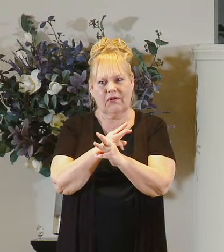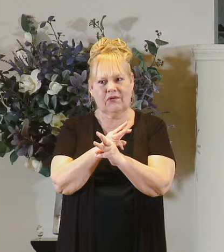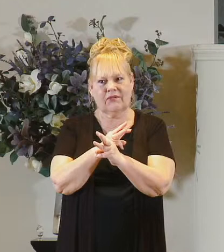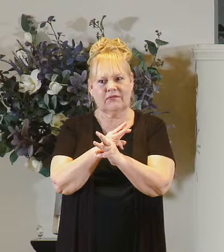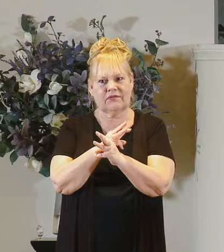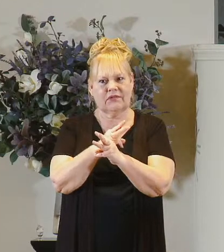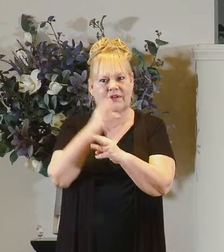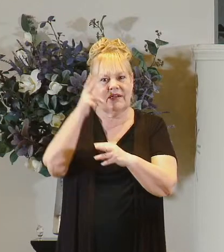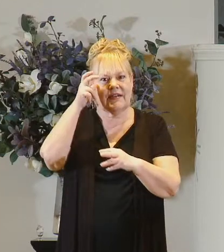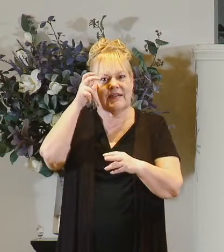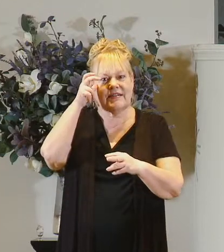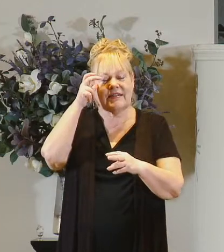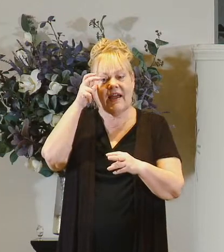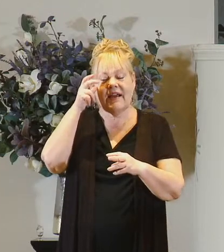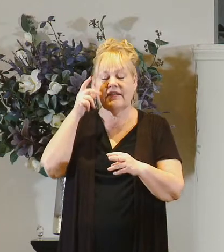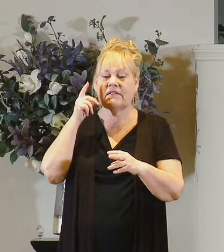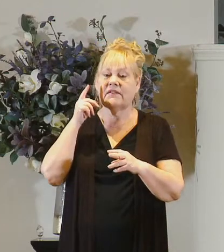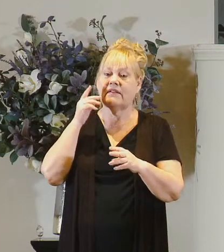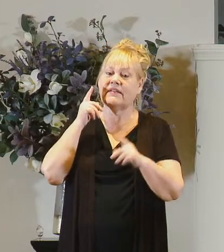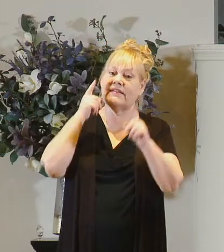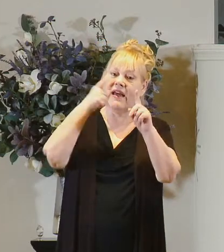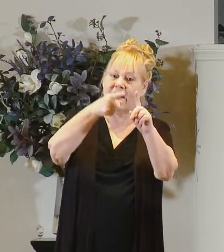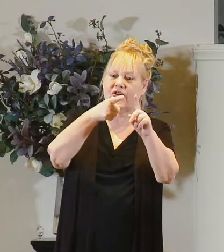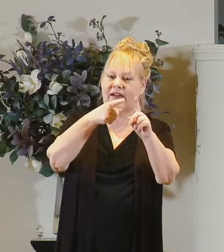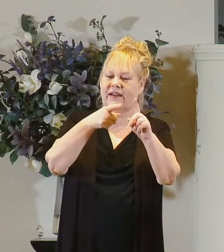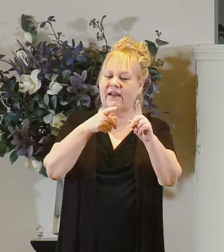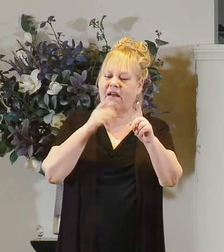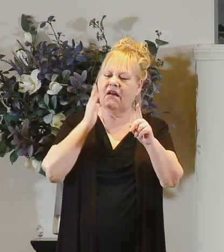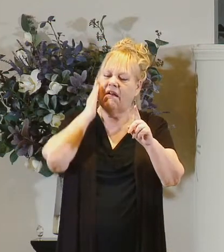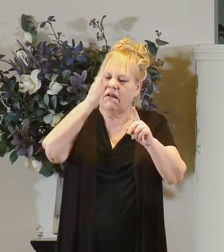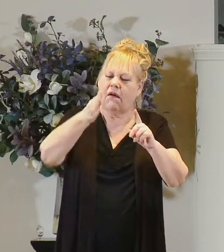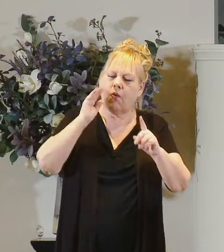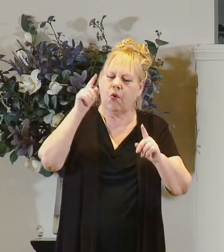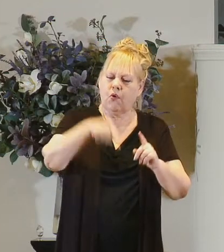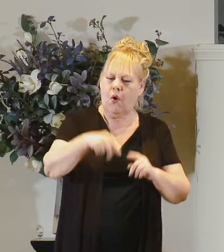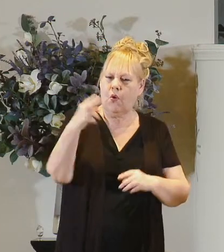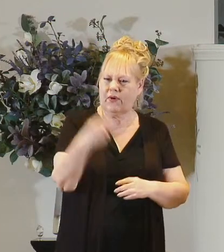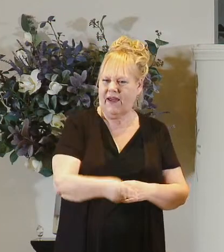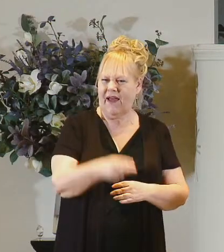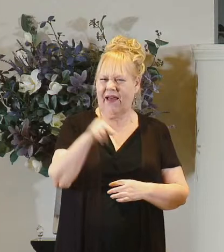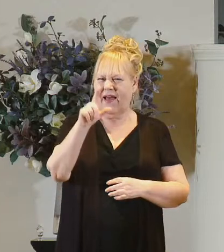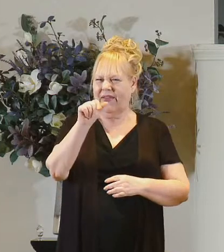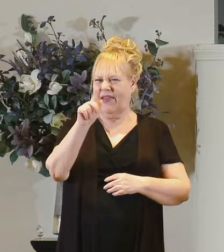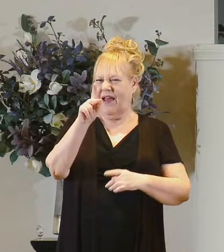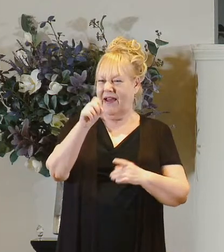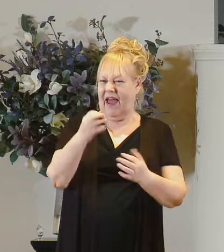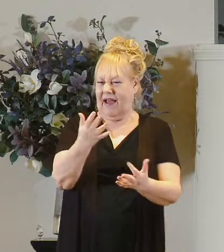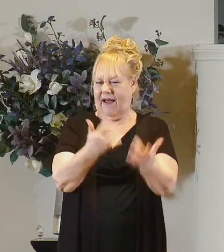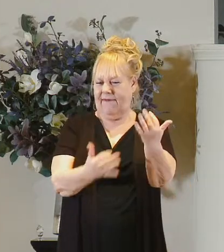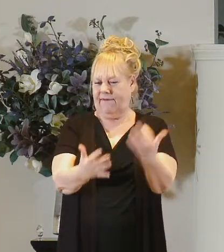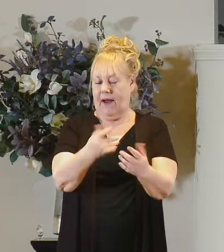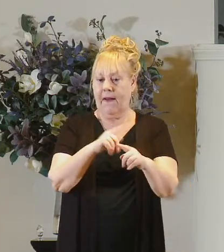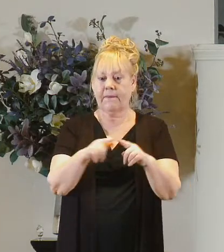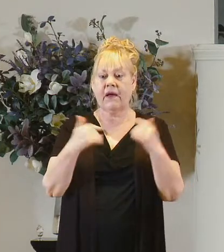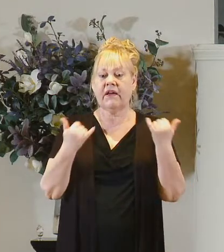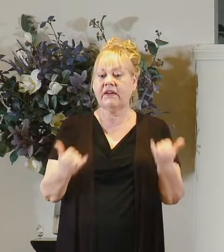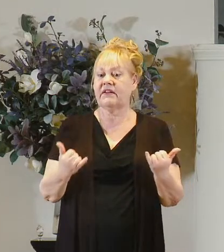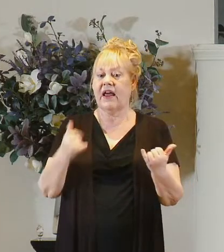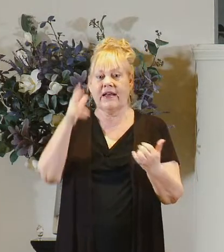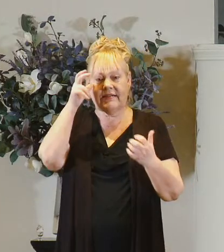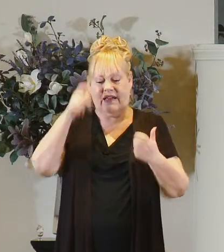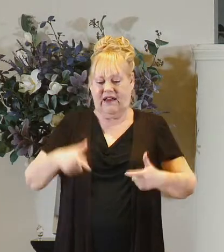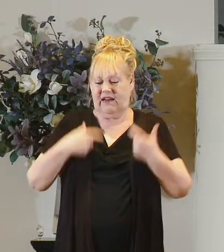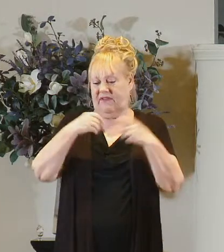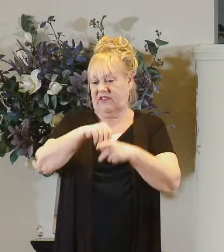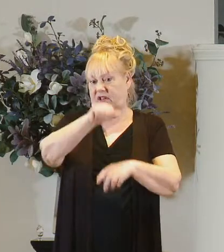satan's ultimate destination is the lake of fire that is spoken of in the book of revelation but right now church he lives in